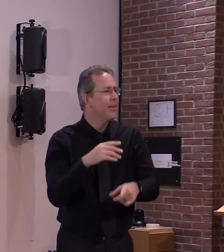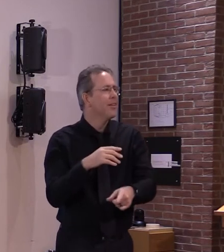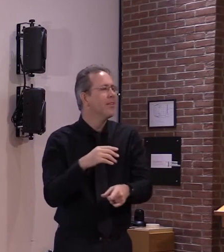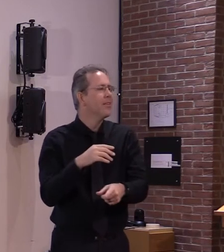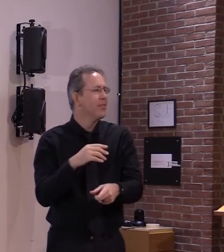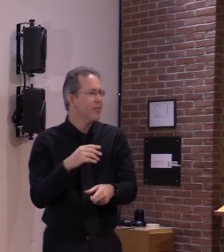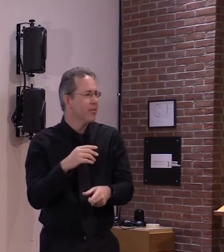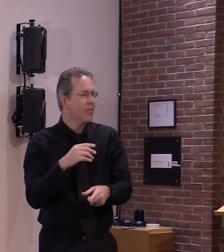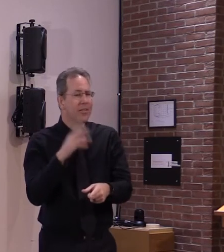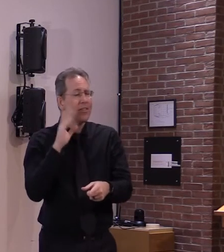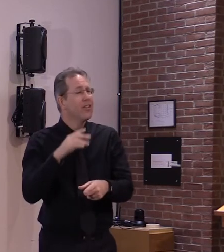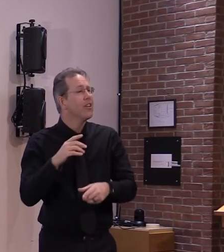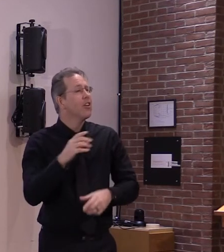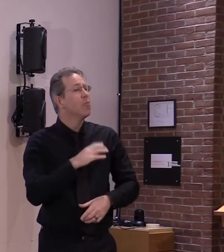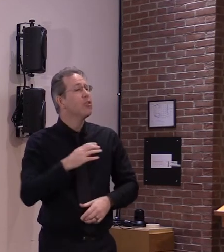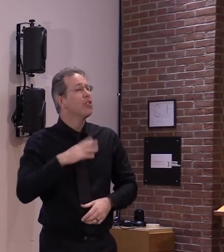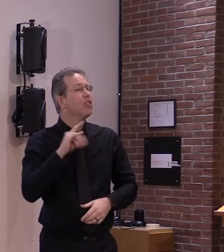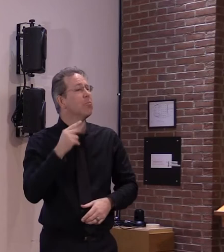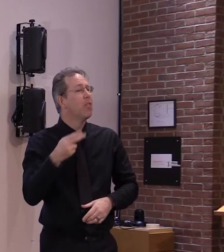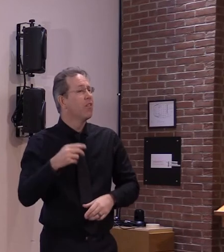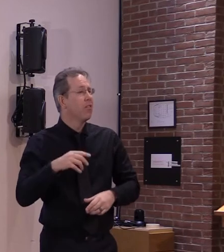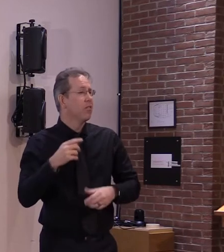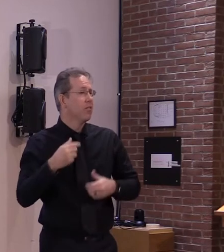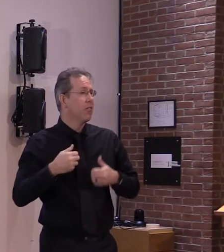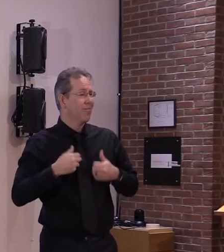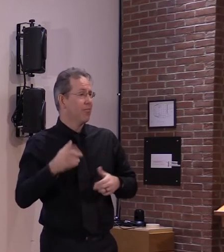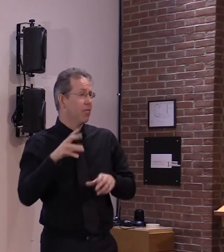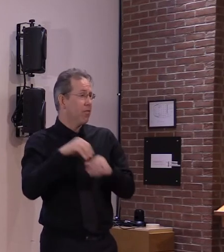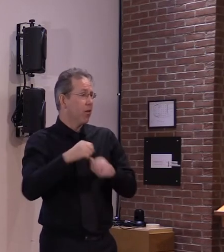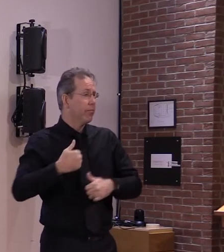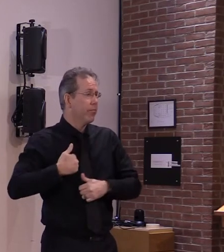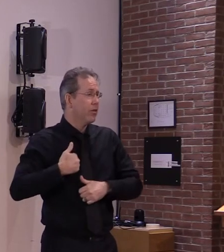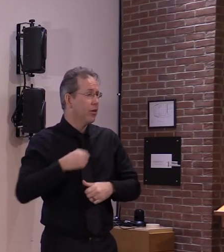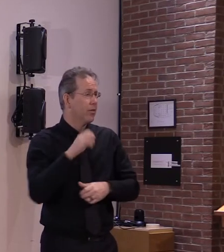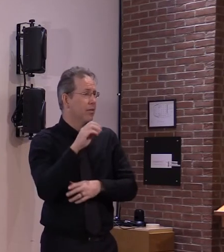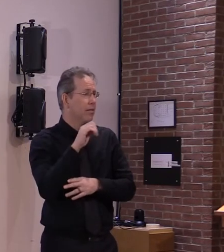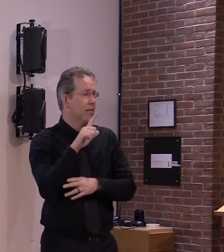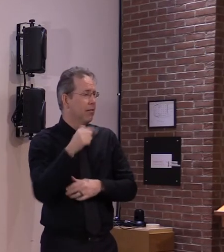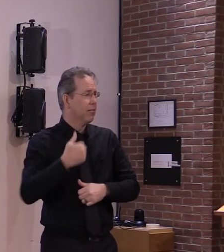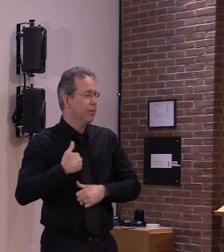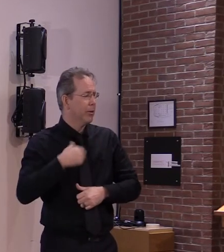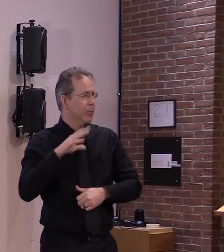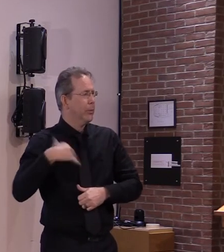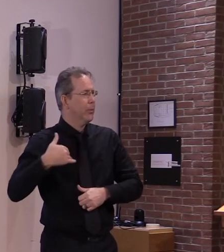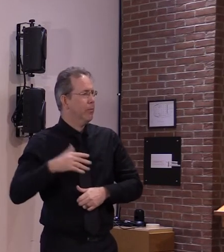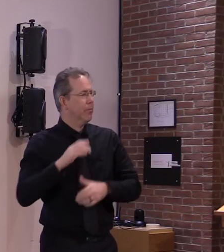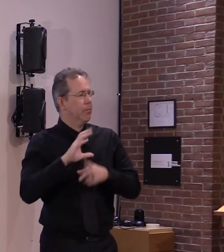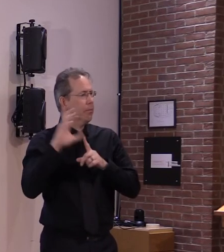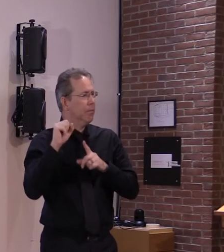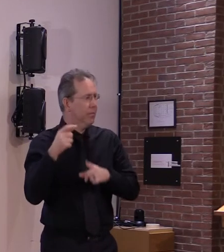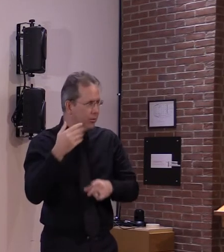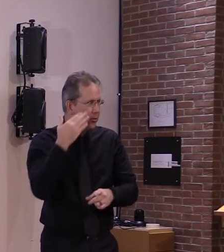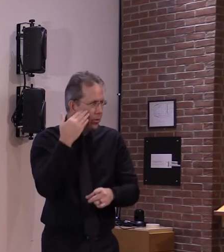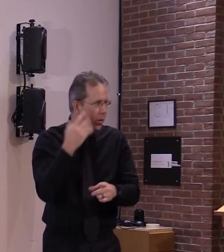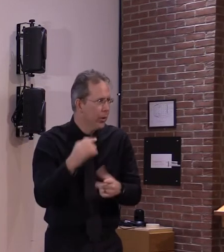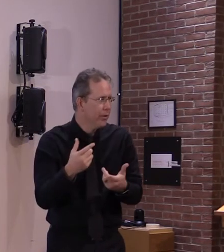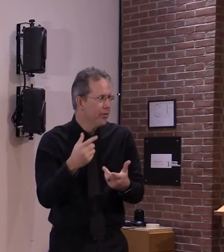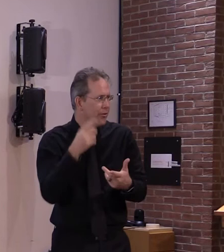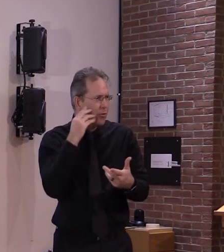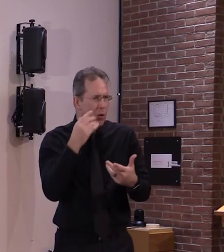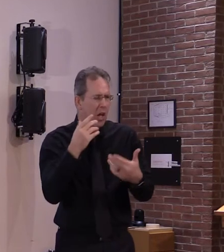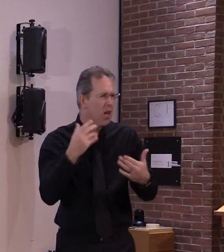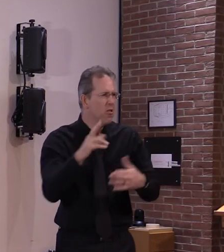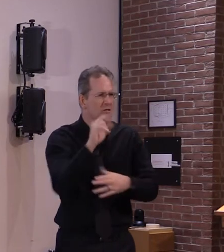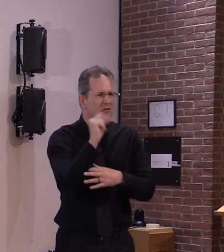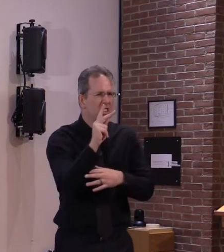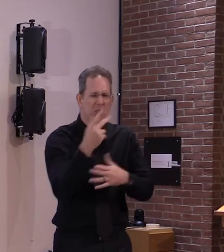you know whether the chute opens up uh they make it to the ground and then they might be more willing uh to uh to do that and be